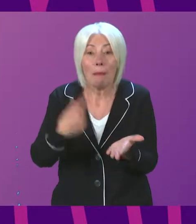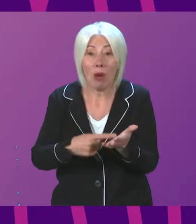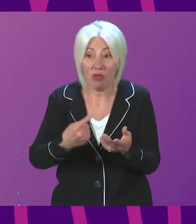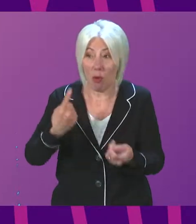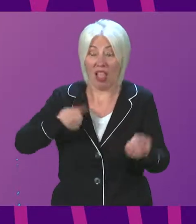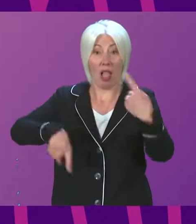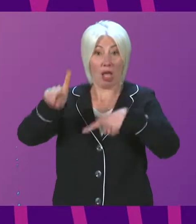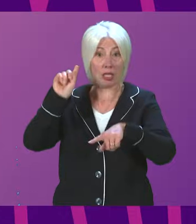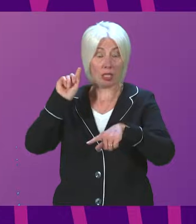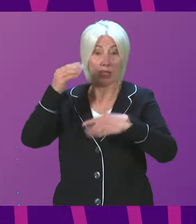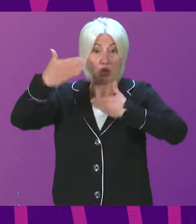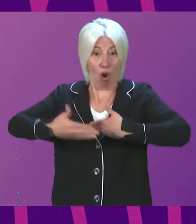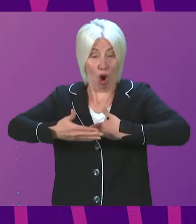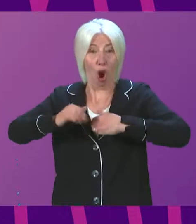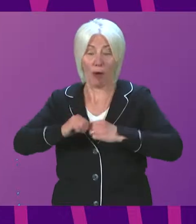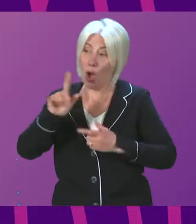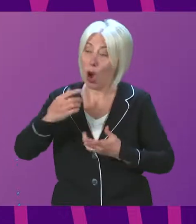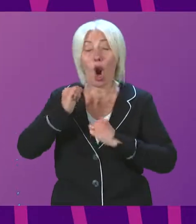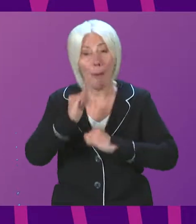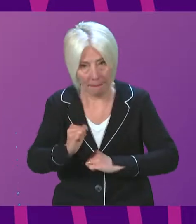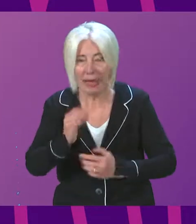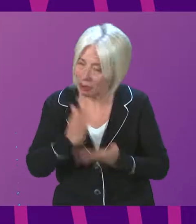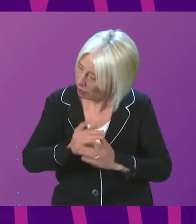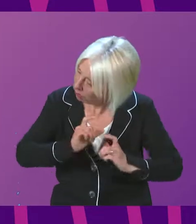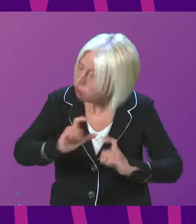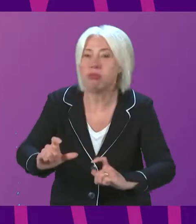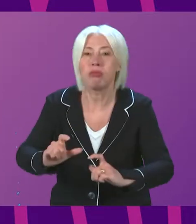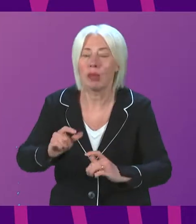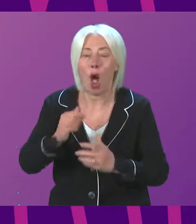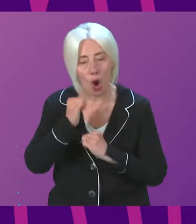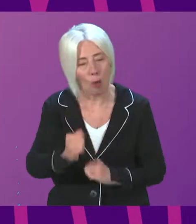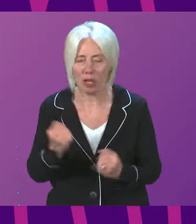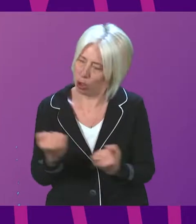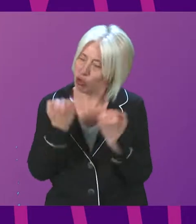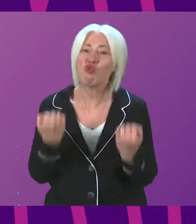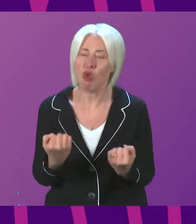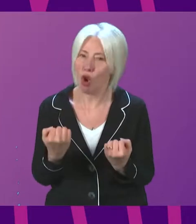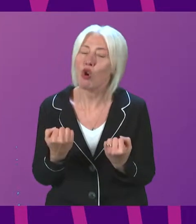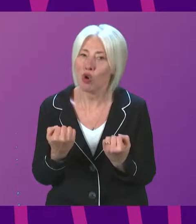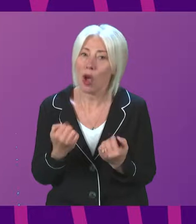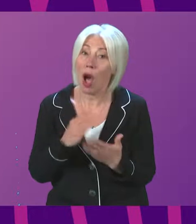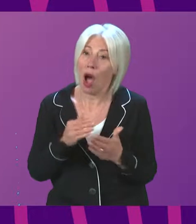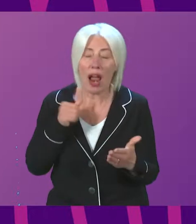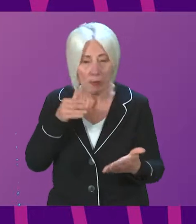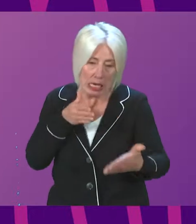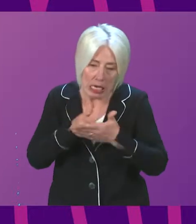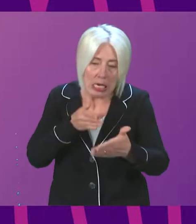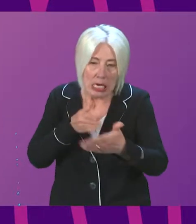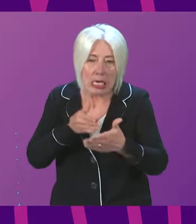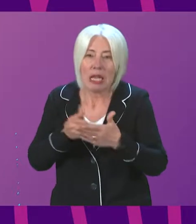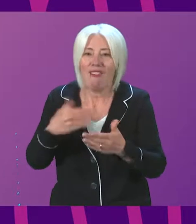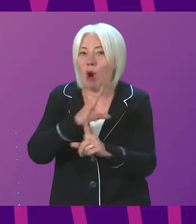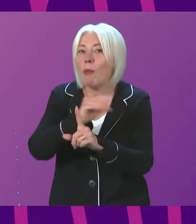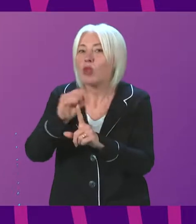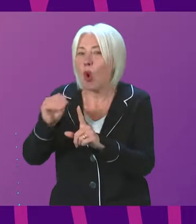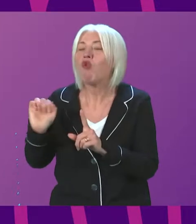parliamentary term so that's the commitment that commitment remains and that commitment is strong notwithstanding the hurdles put in our way by the Tonys at